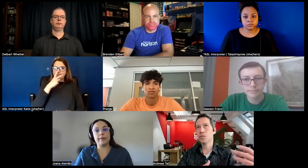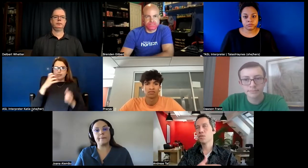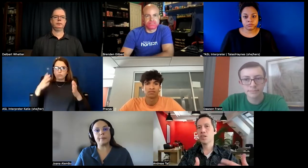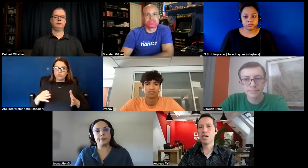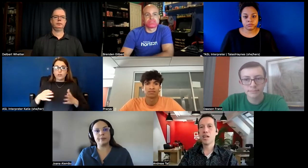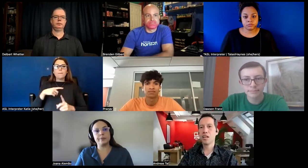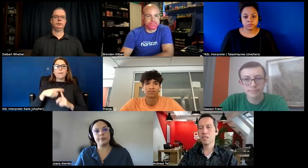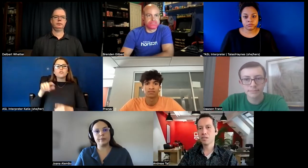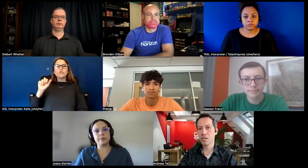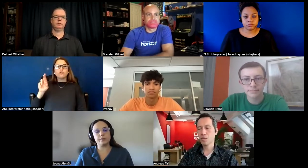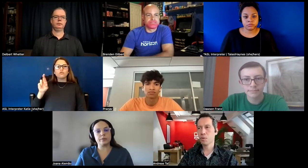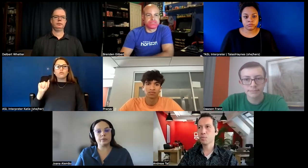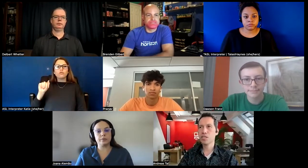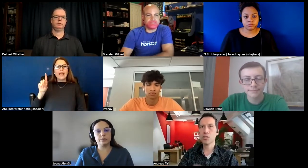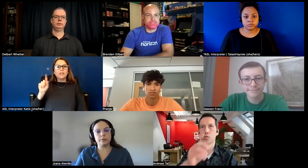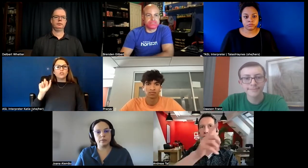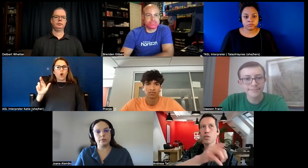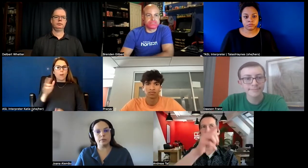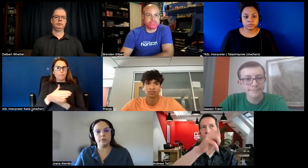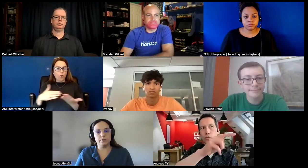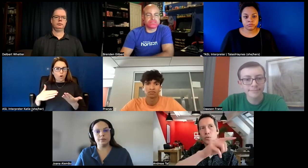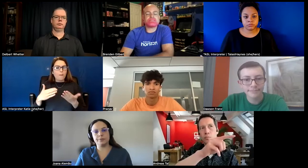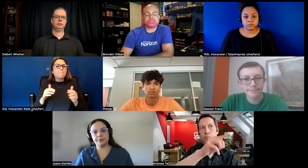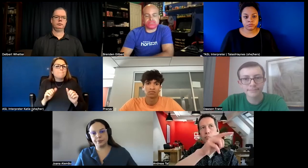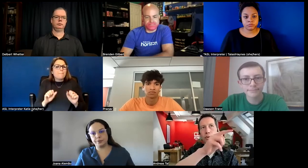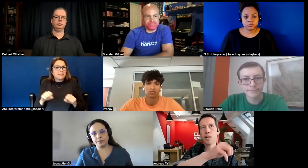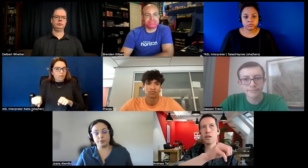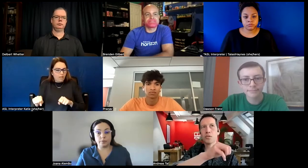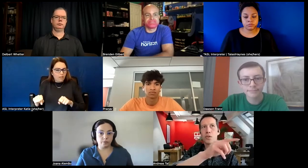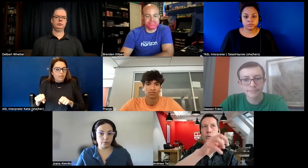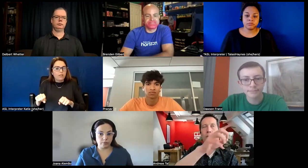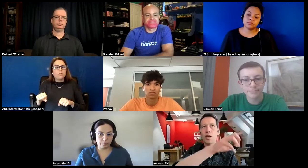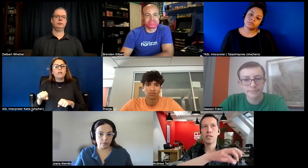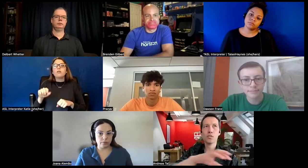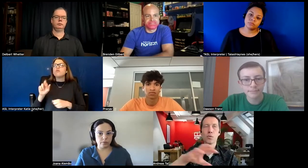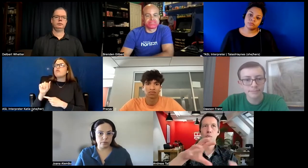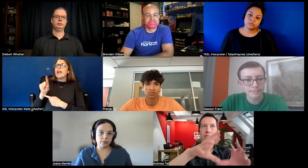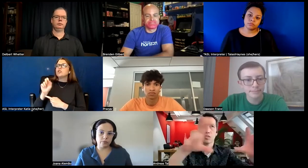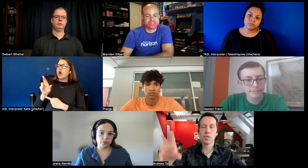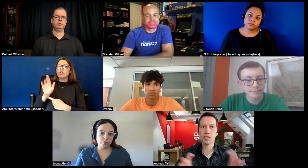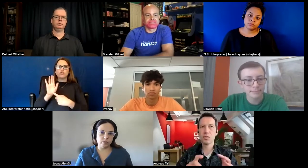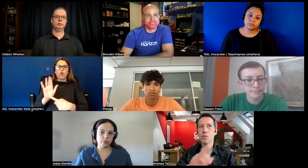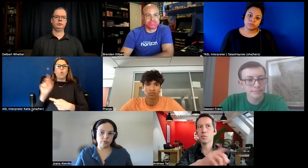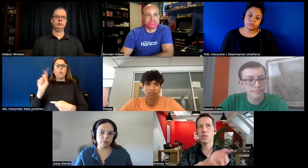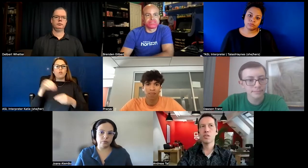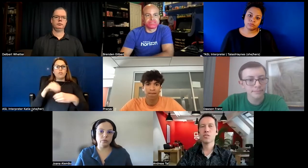as as a possibility to to point out where in the room in the 360 room the